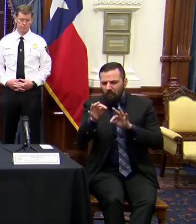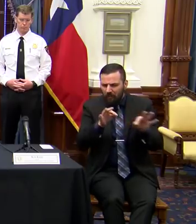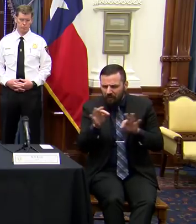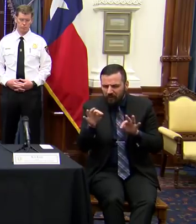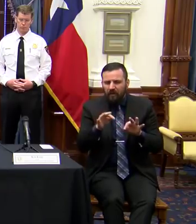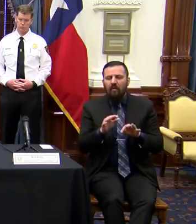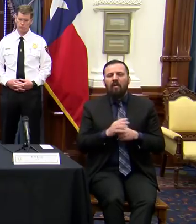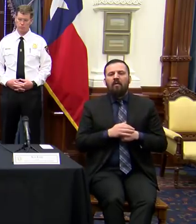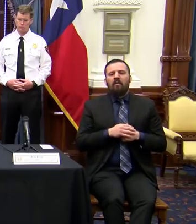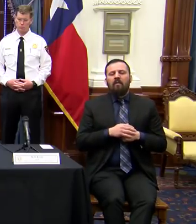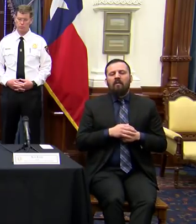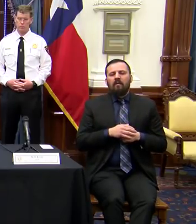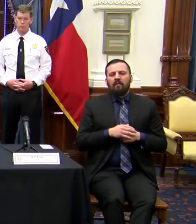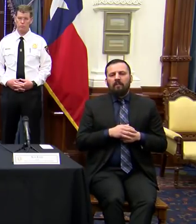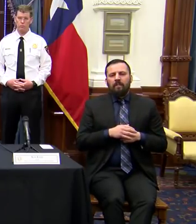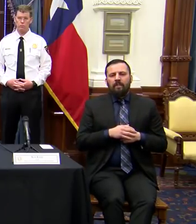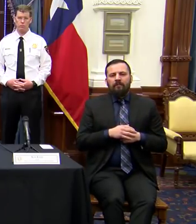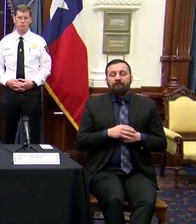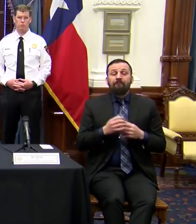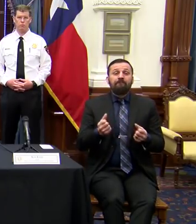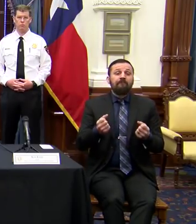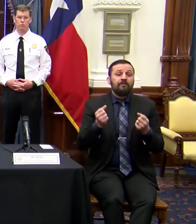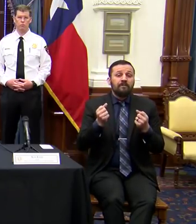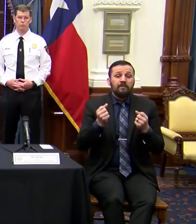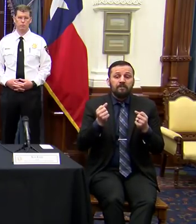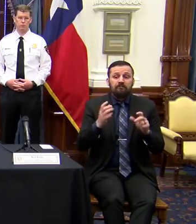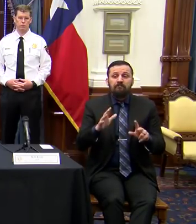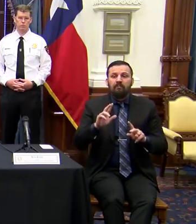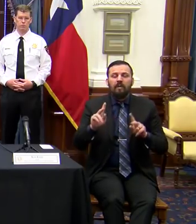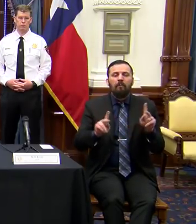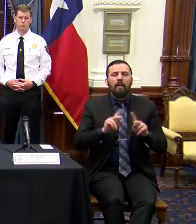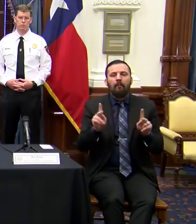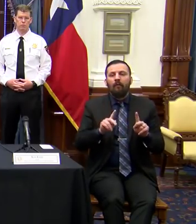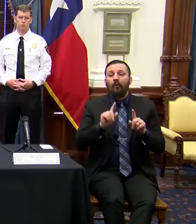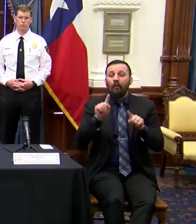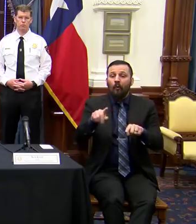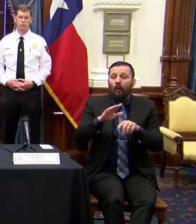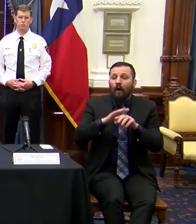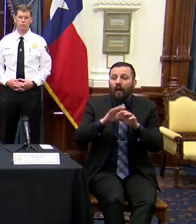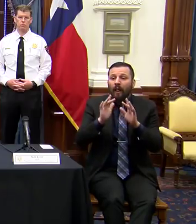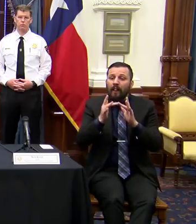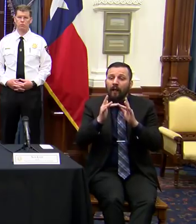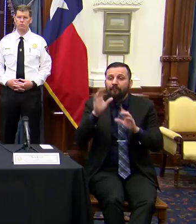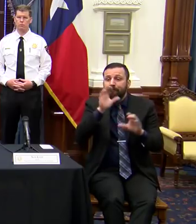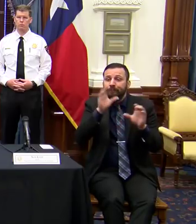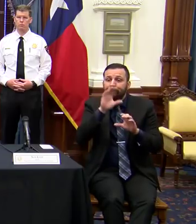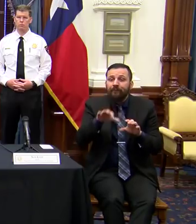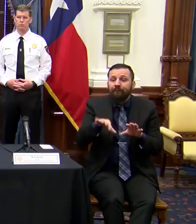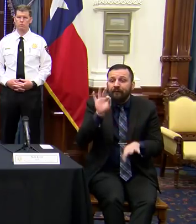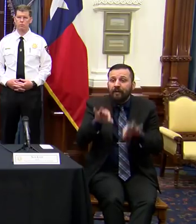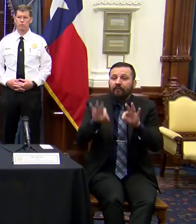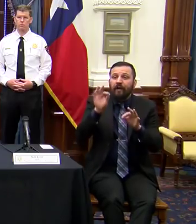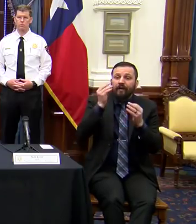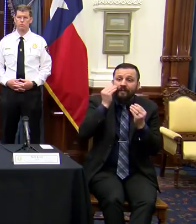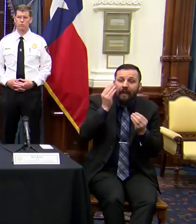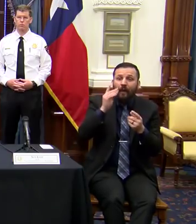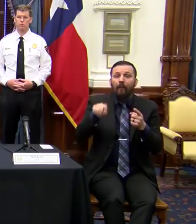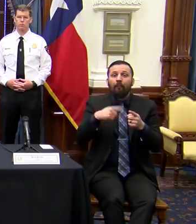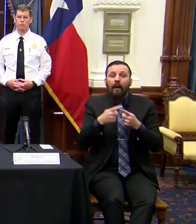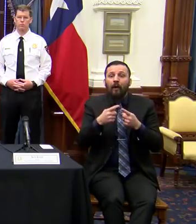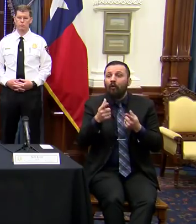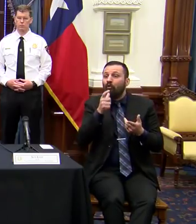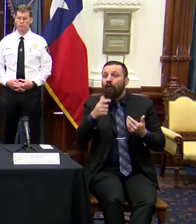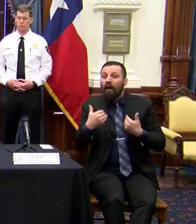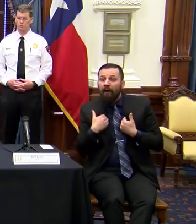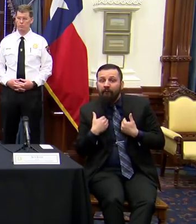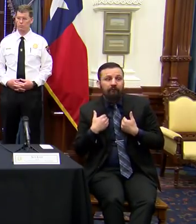and that is there are a lot of people who go online to find out current data about who has and who has